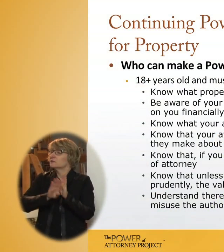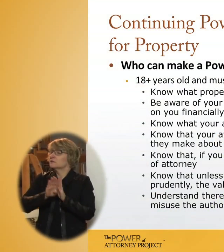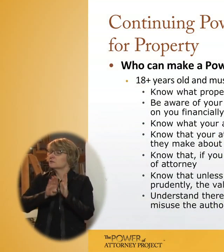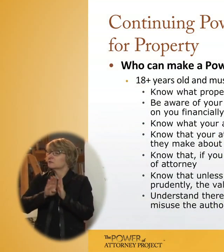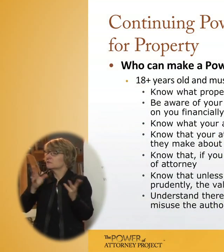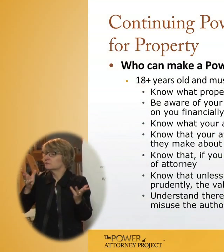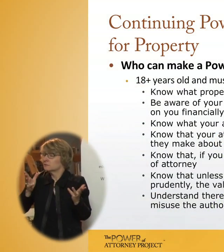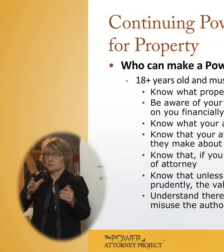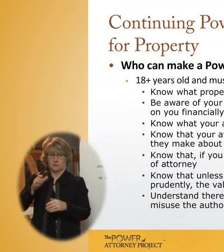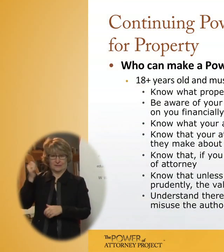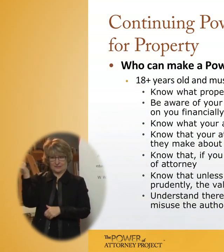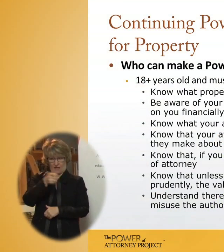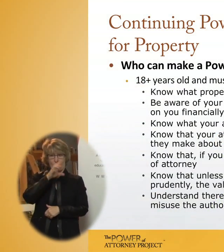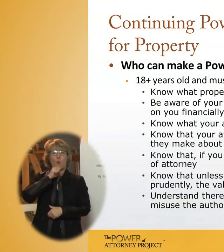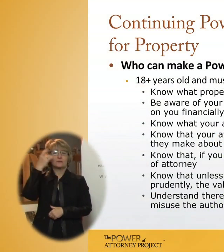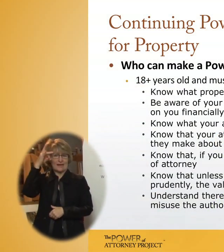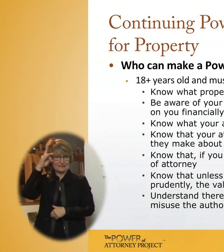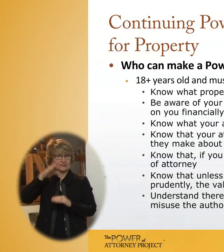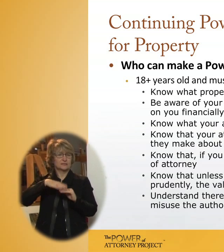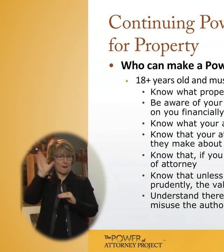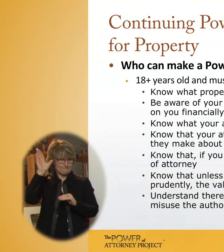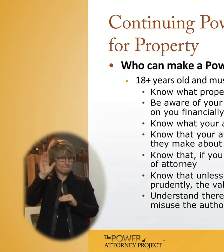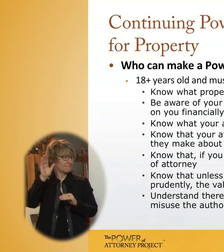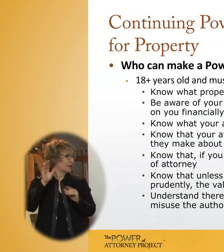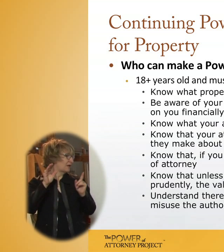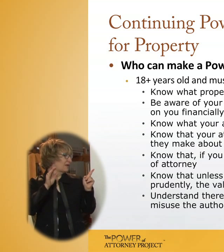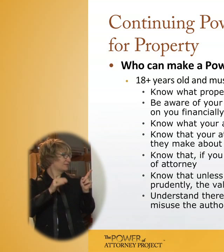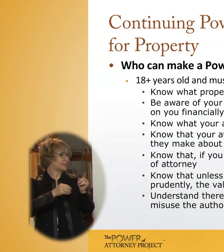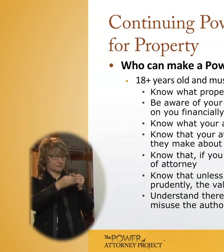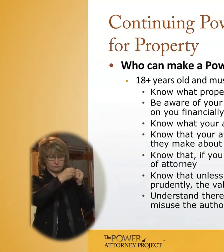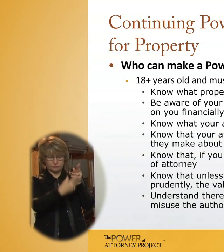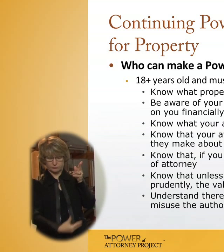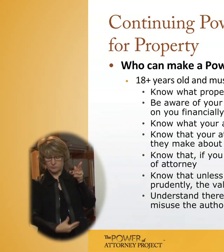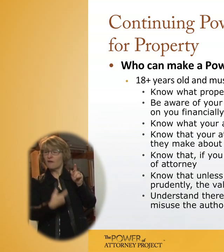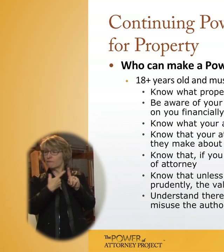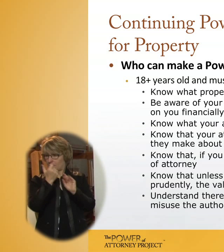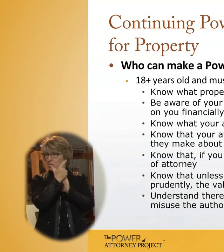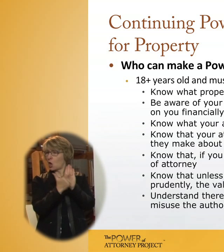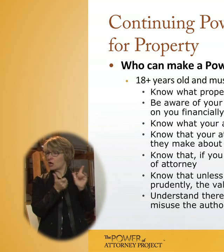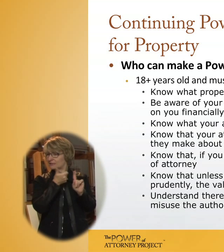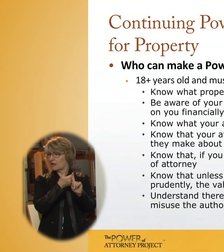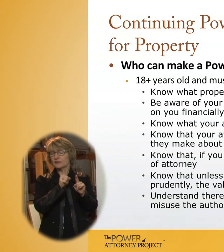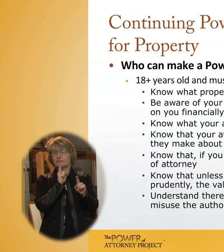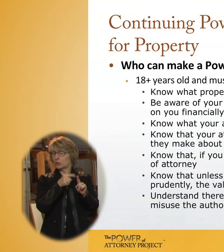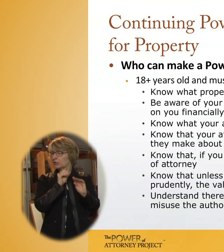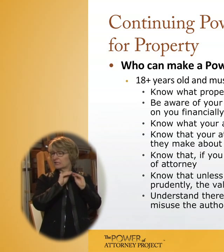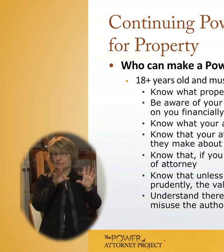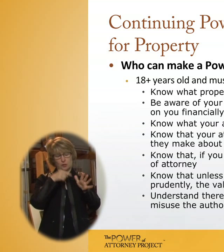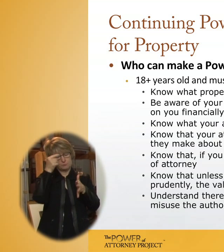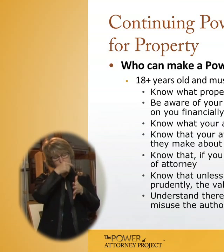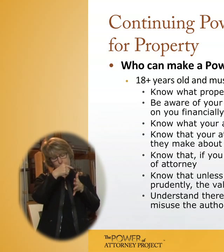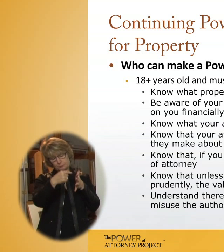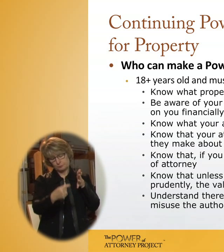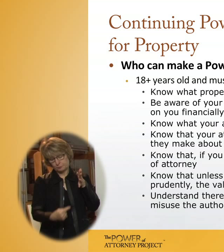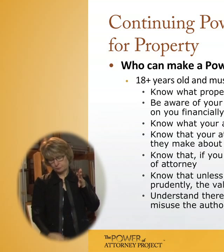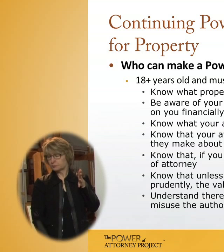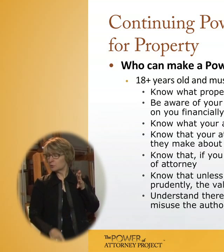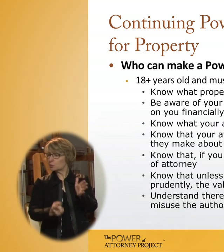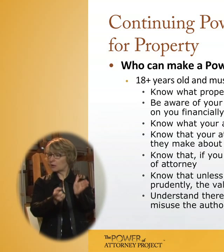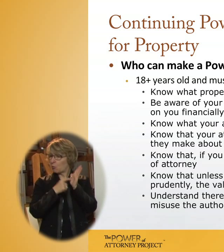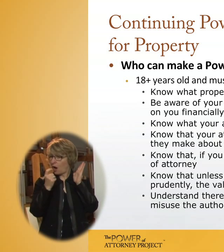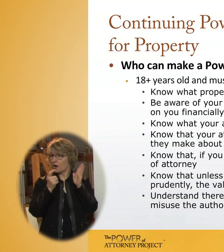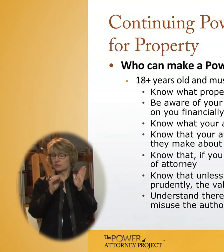be 18 or older, and this list is actually taken from the legislation. It's set out specifically in the Substitute Decisions Act.